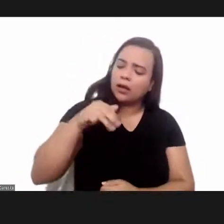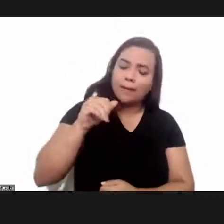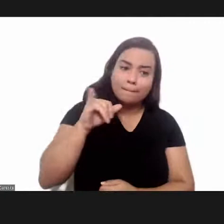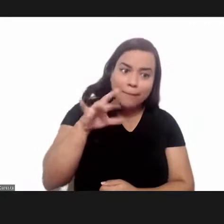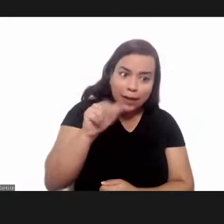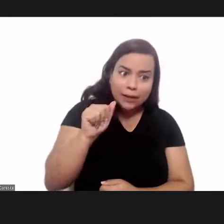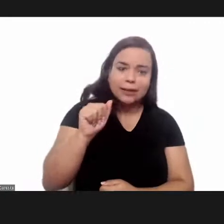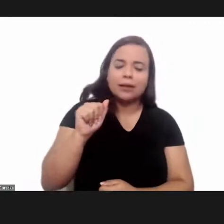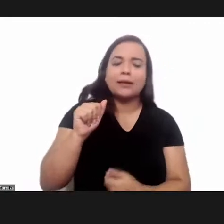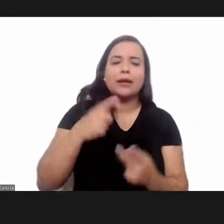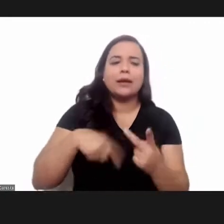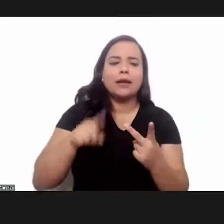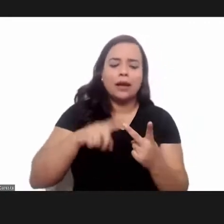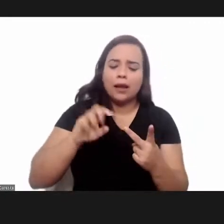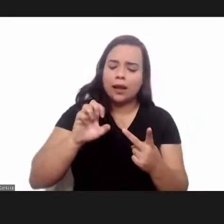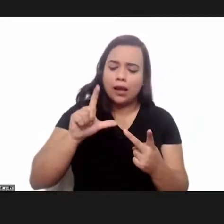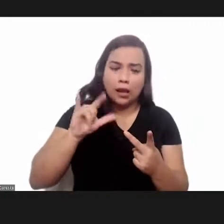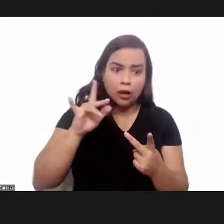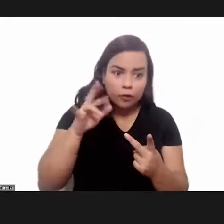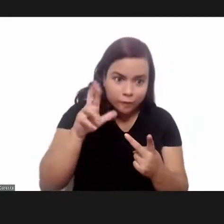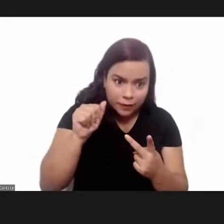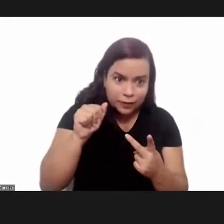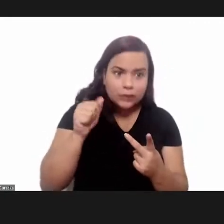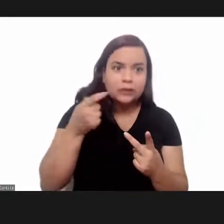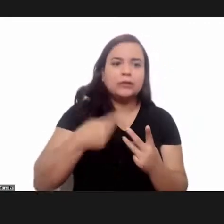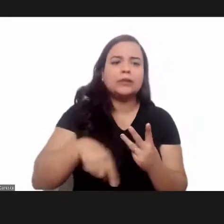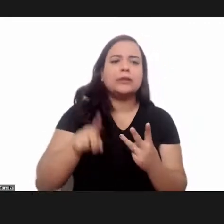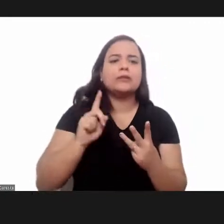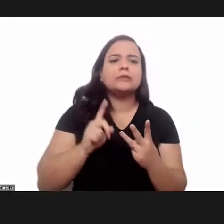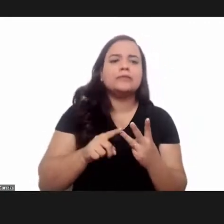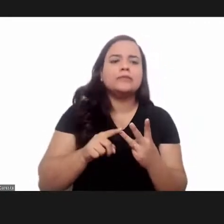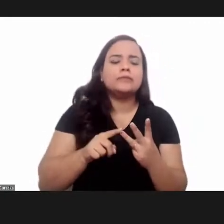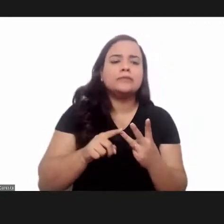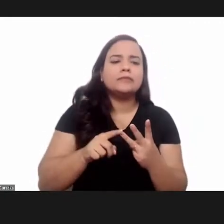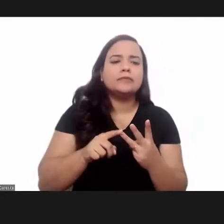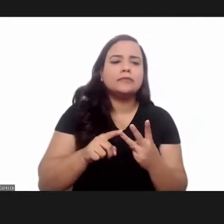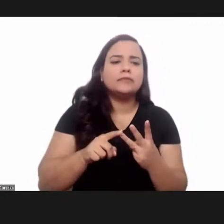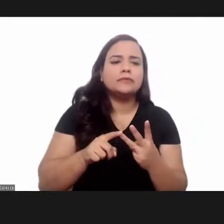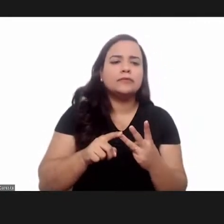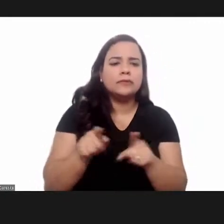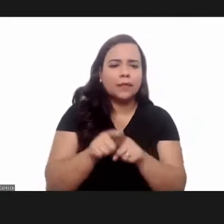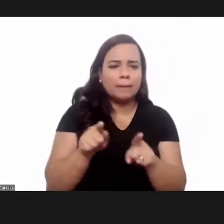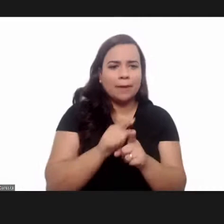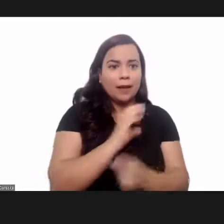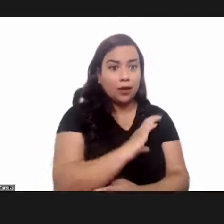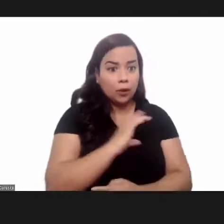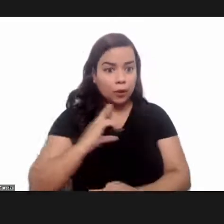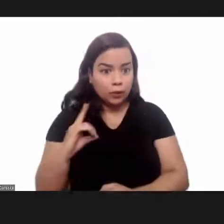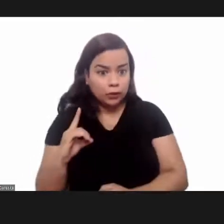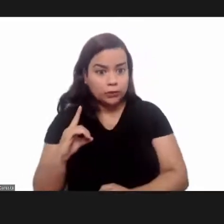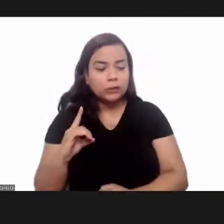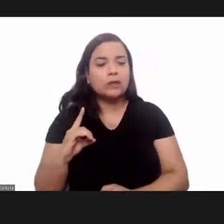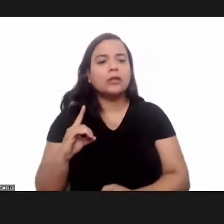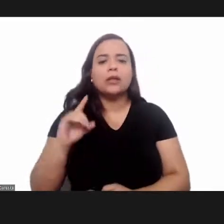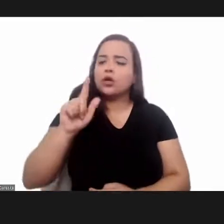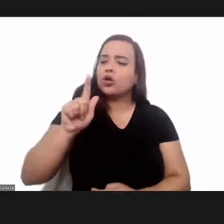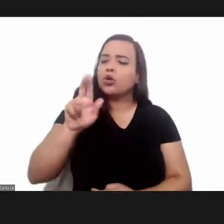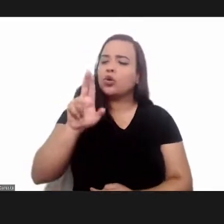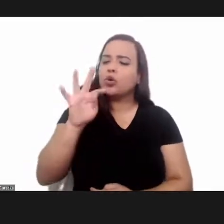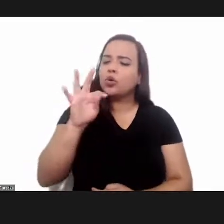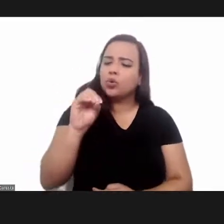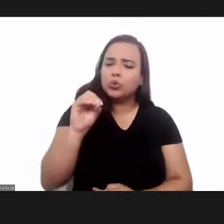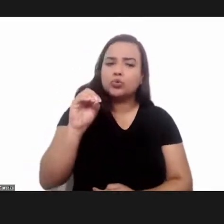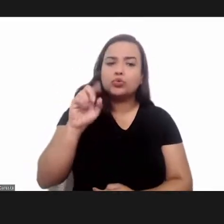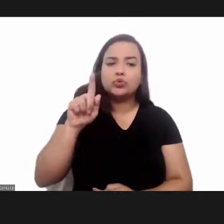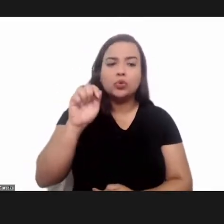who da camargo elvira and this and coordinated by guto